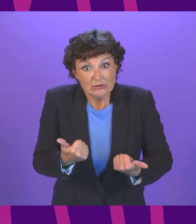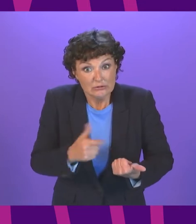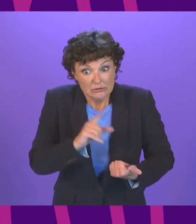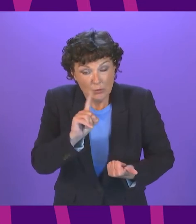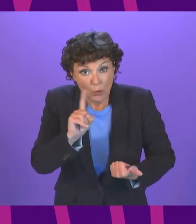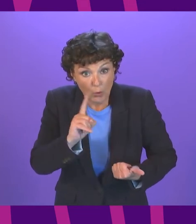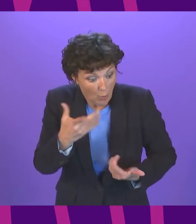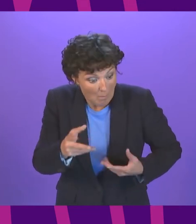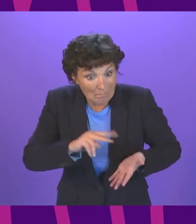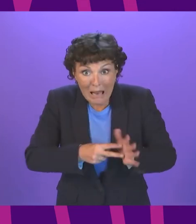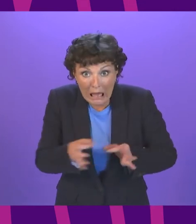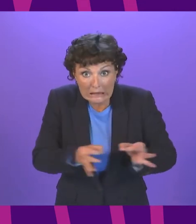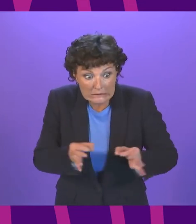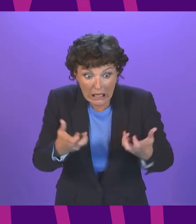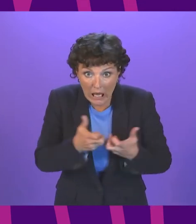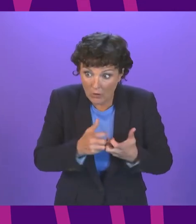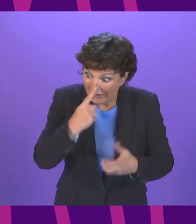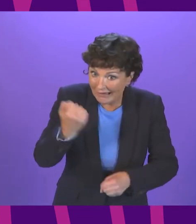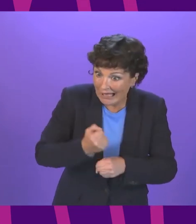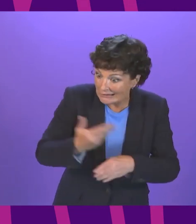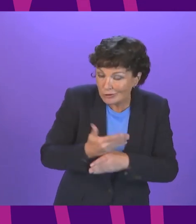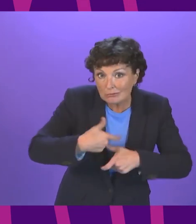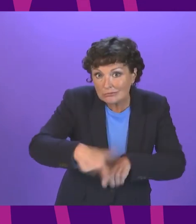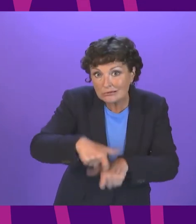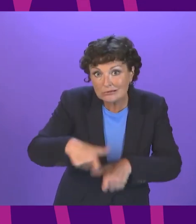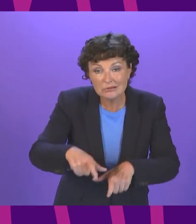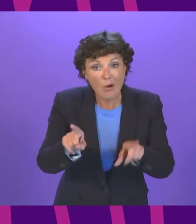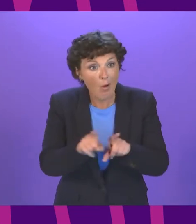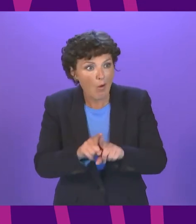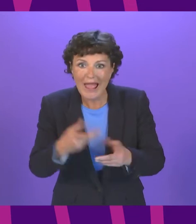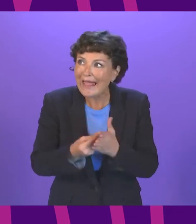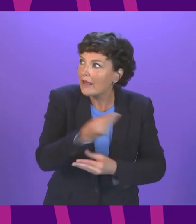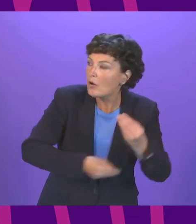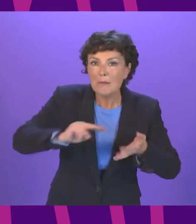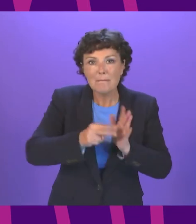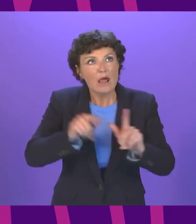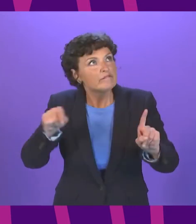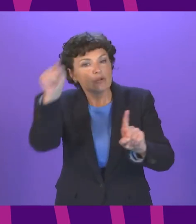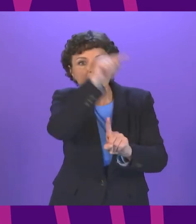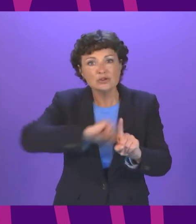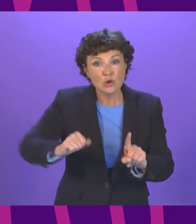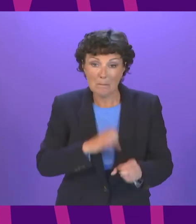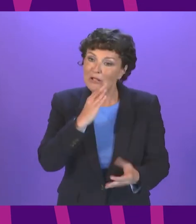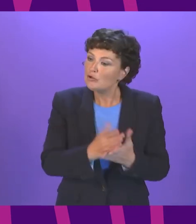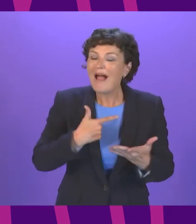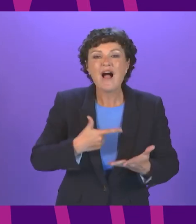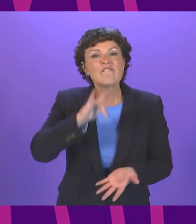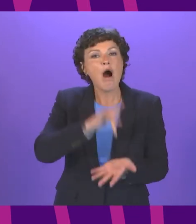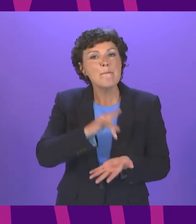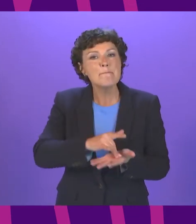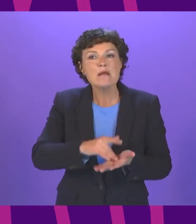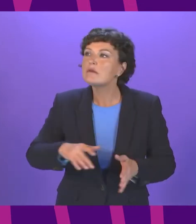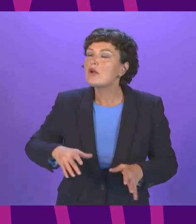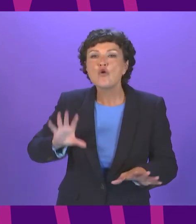jobs guarantee and an economic development plan for all parts of our country to make sure we have an inclusive urban, rural, coastal